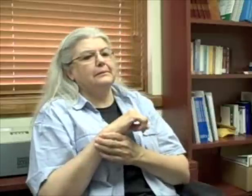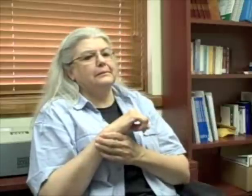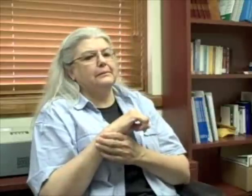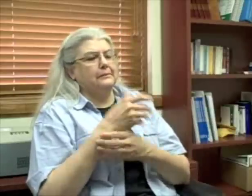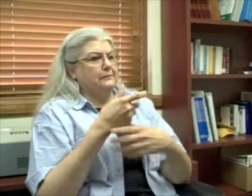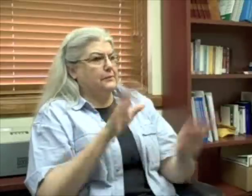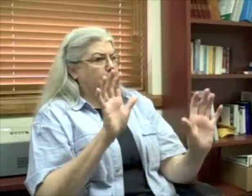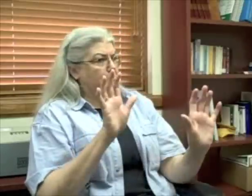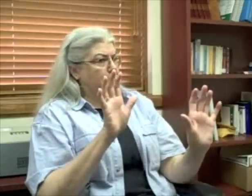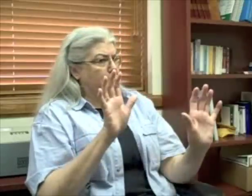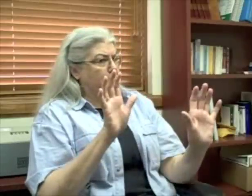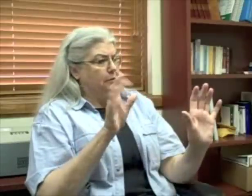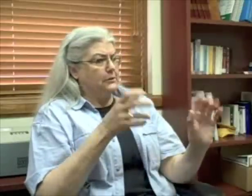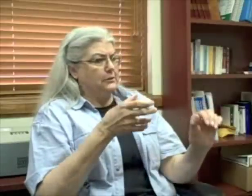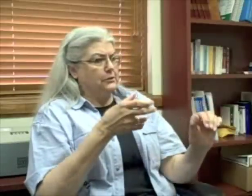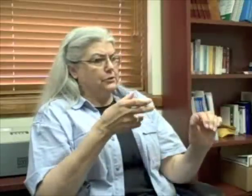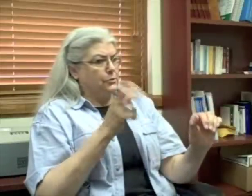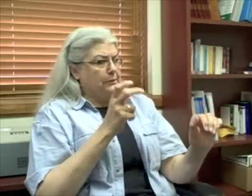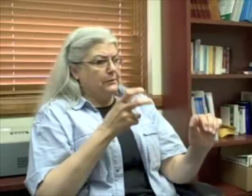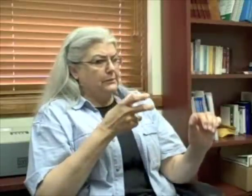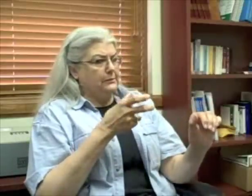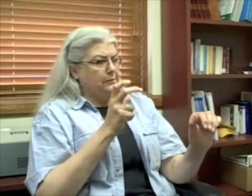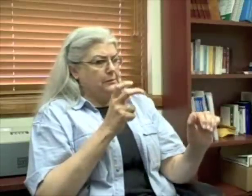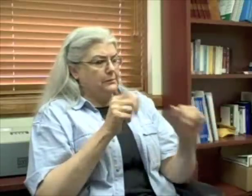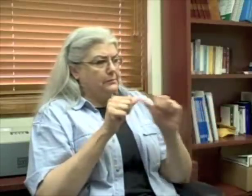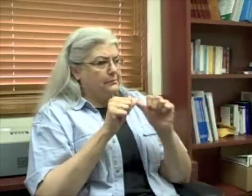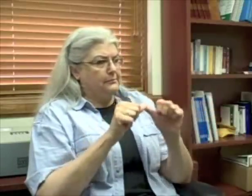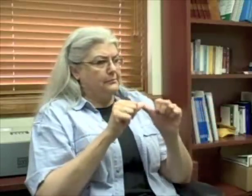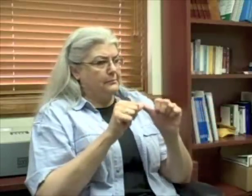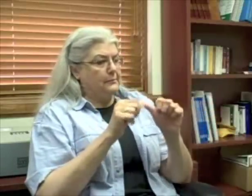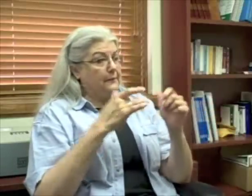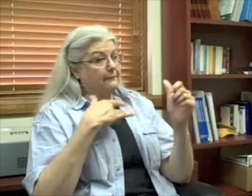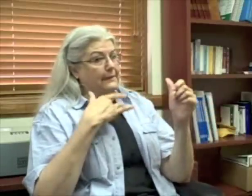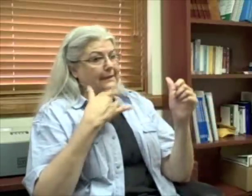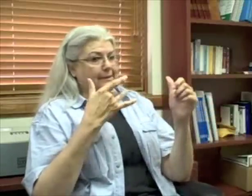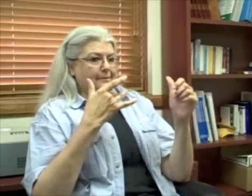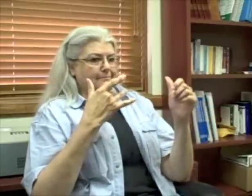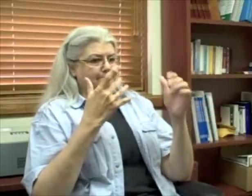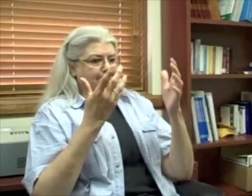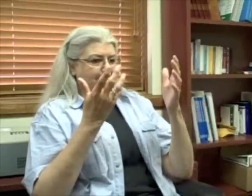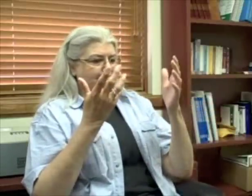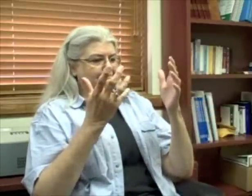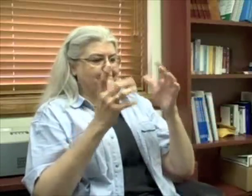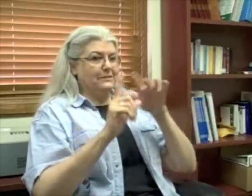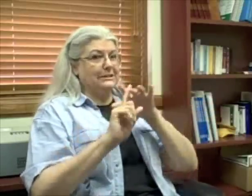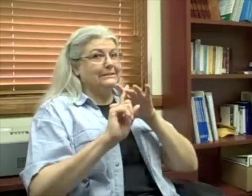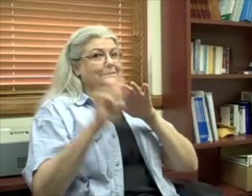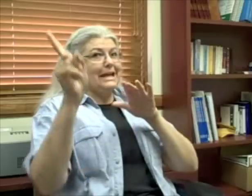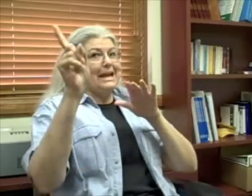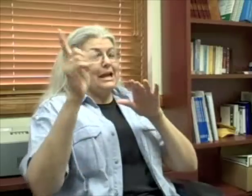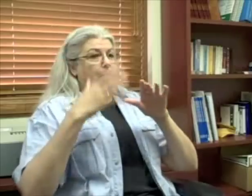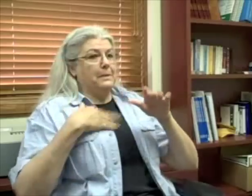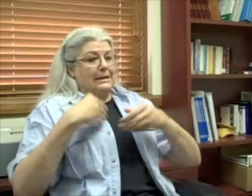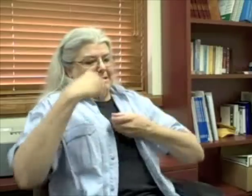I started drinking and kept drinking. And I felt that the drinking was an escape from my inner problems.